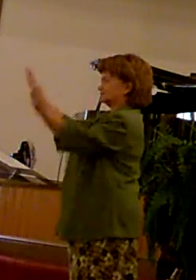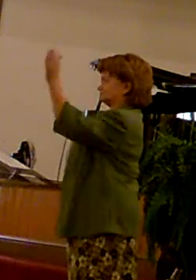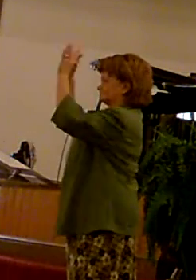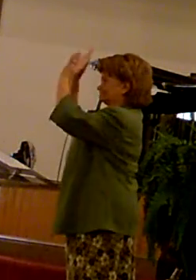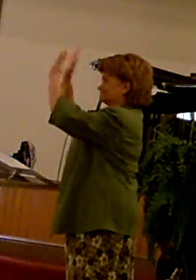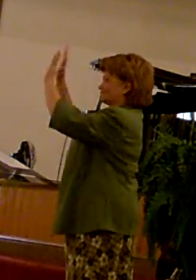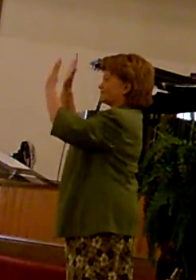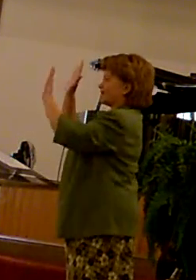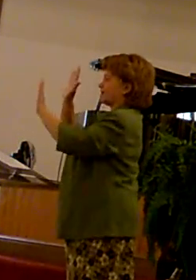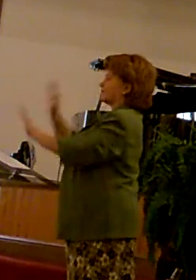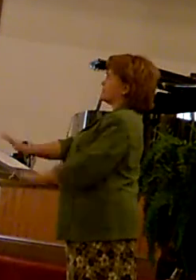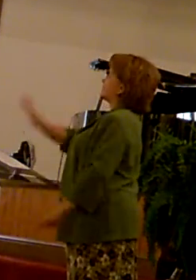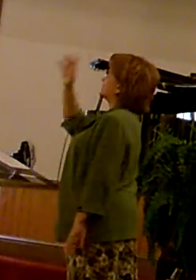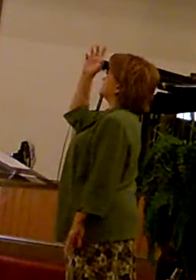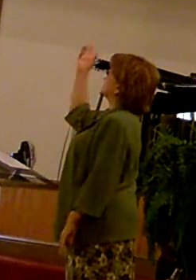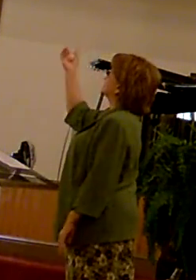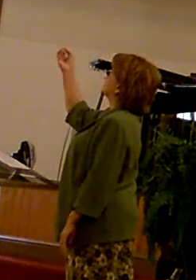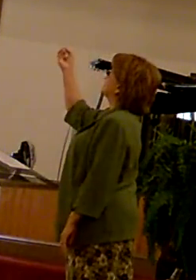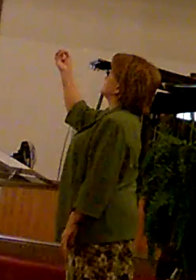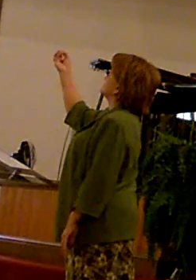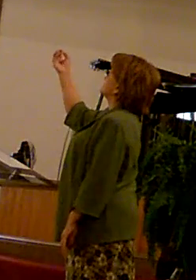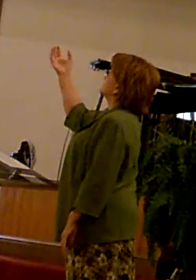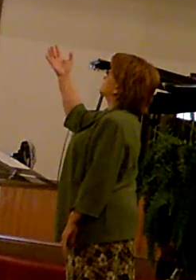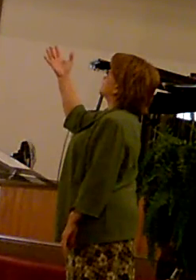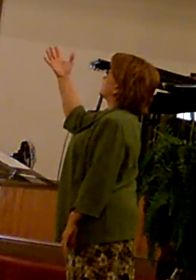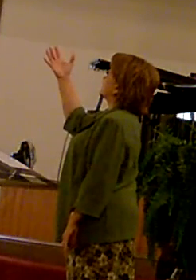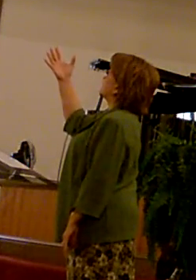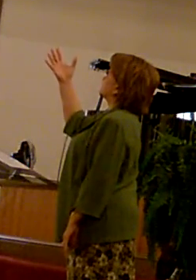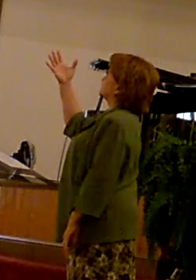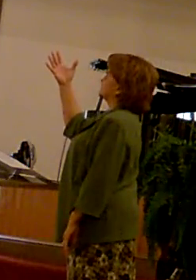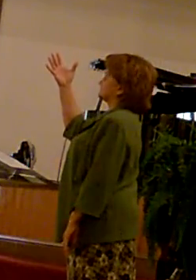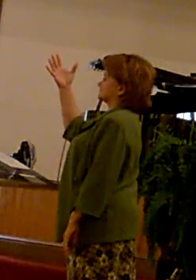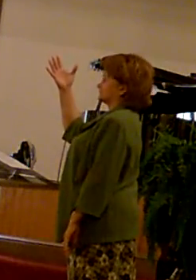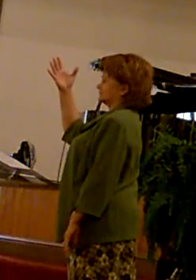God's great grace